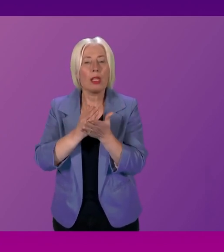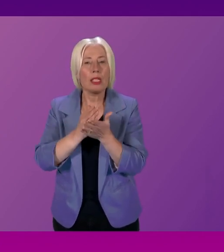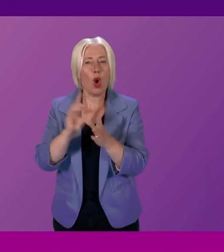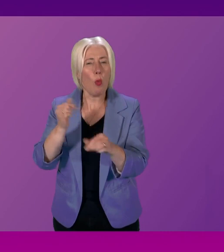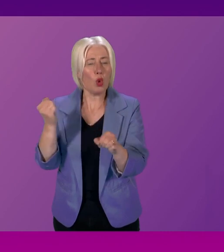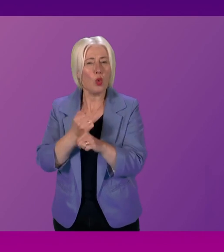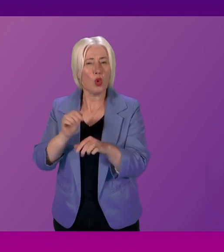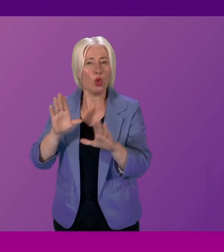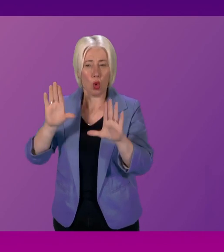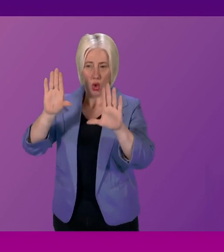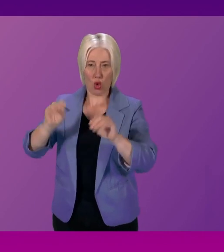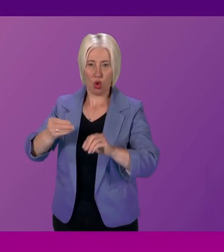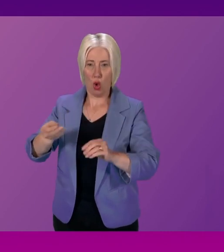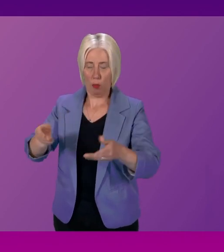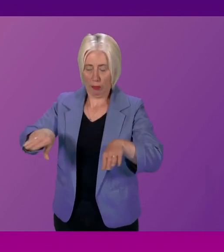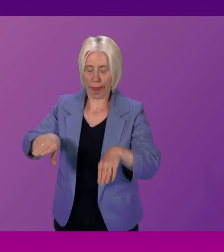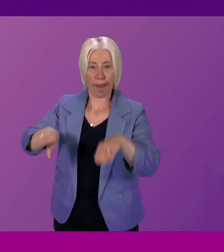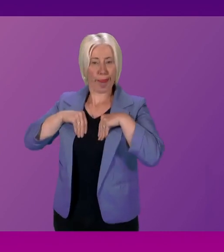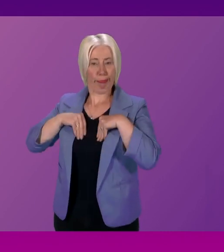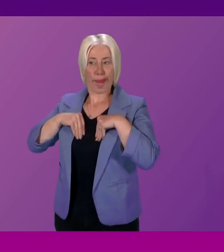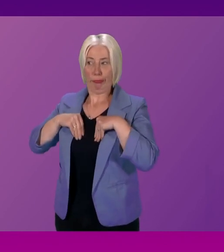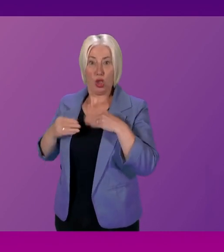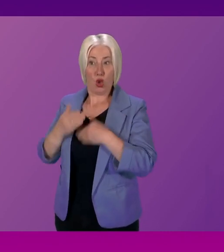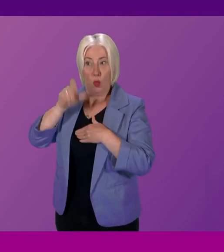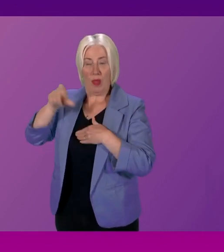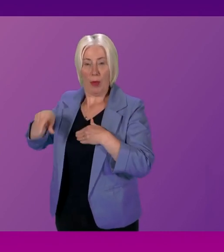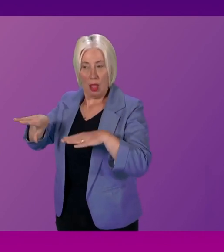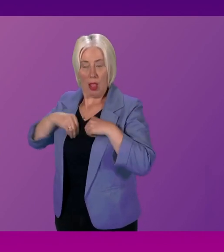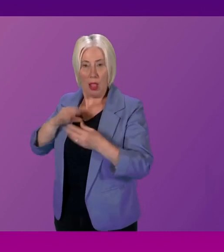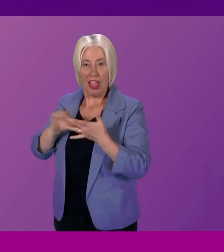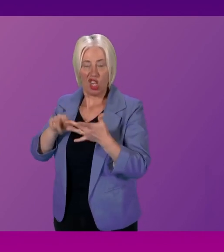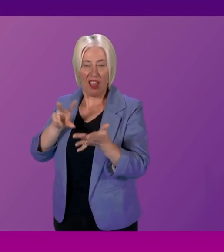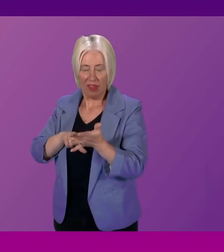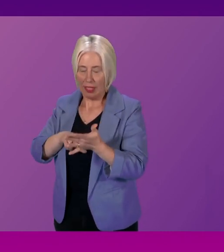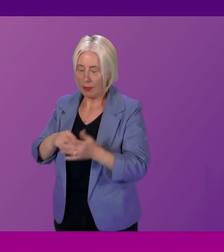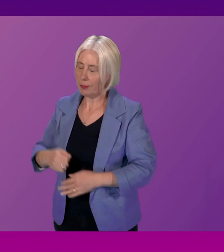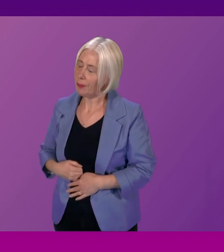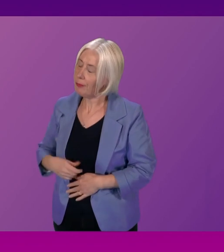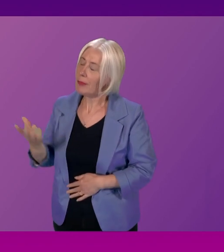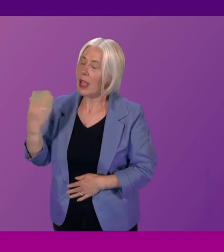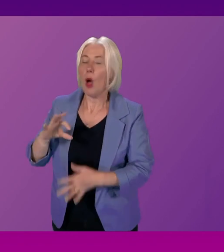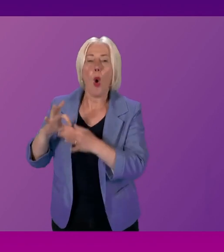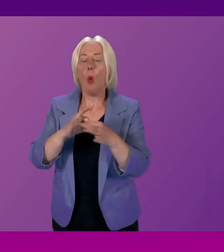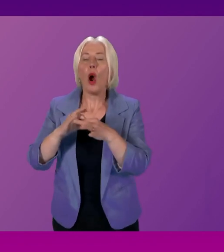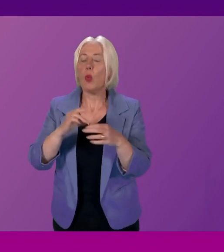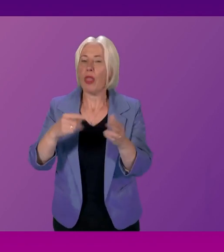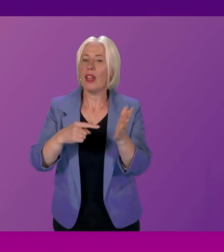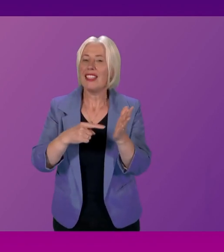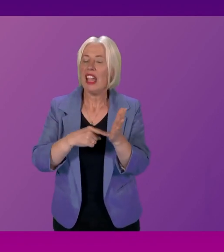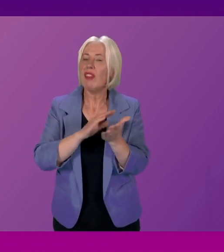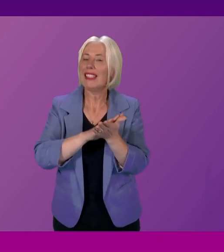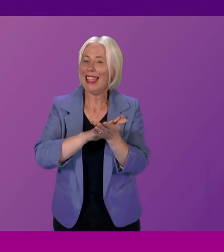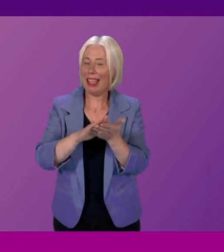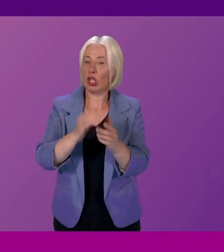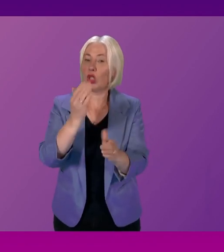First Minister. We are delighted to partner with the Terence Higgins Trust, other HIV stakeholders, in this important anti-stigma campaign.